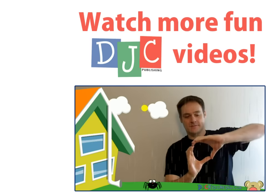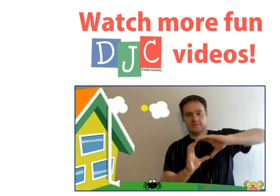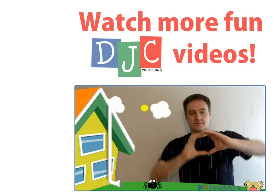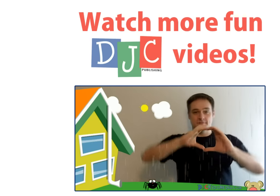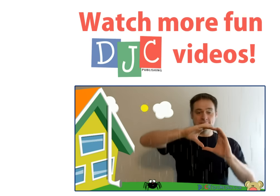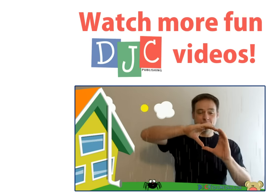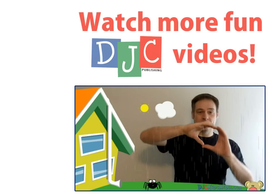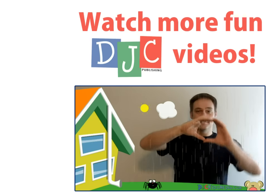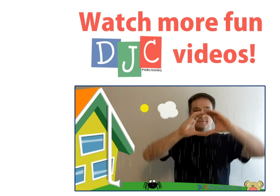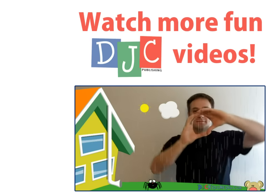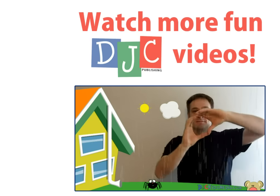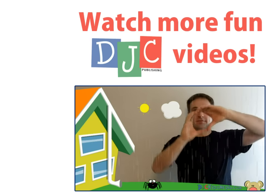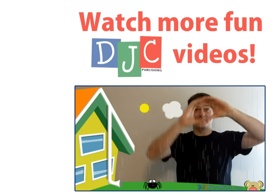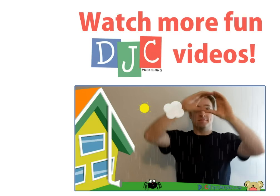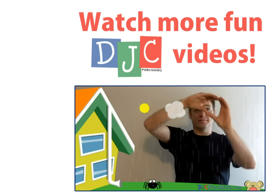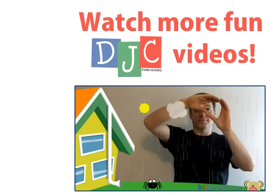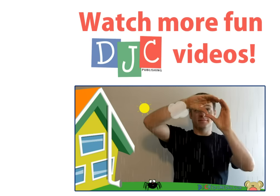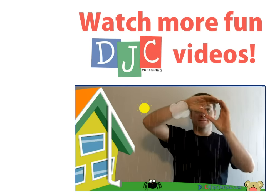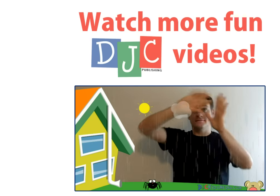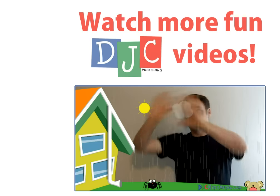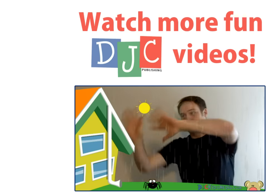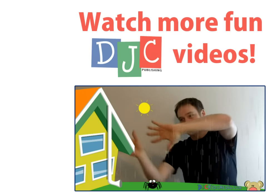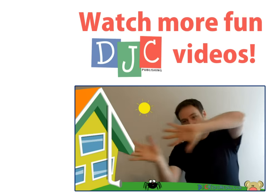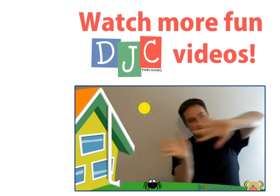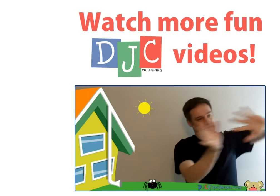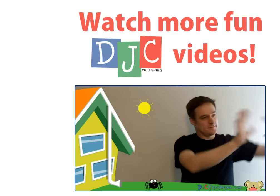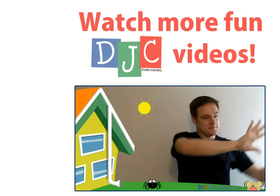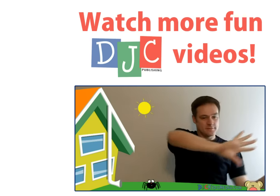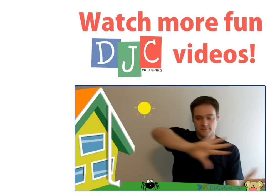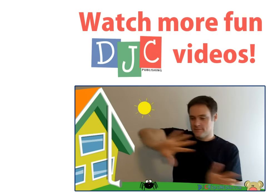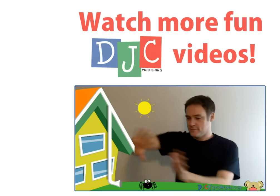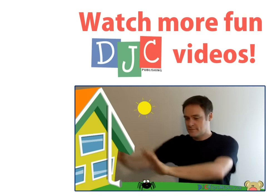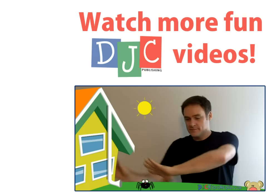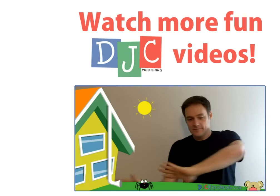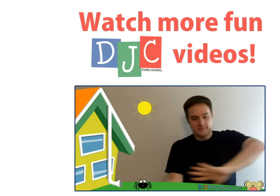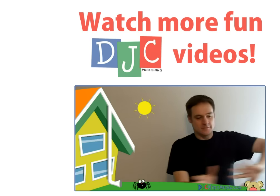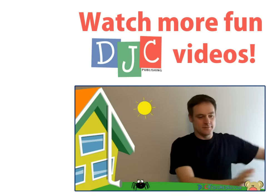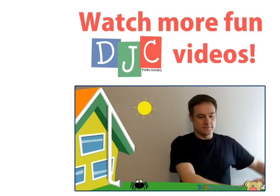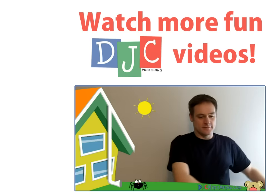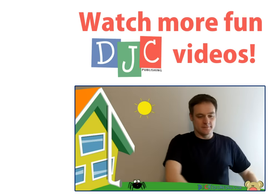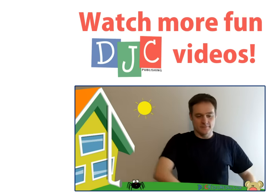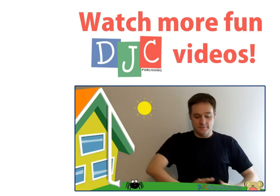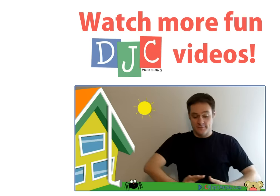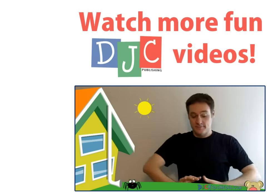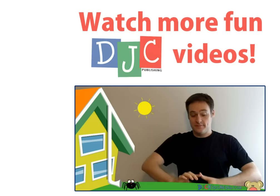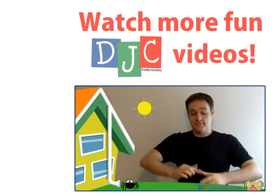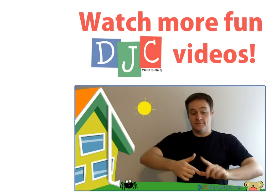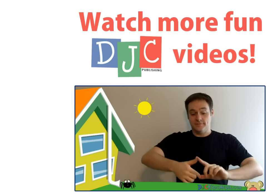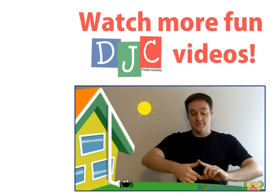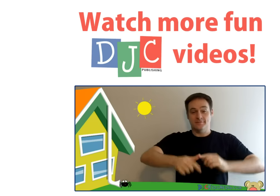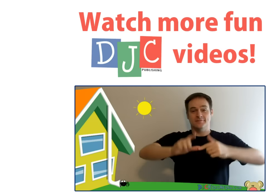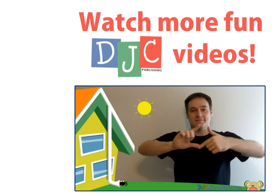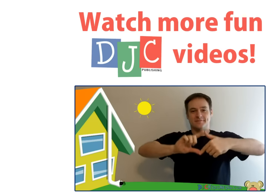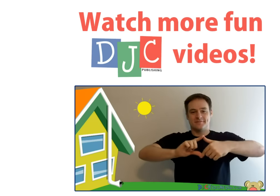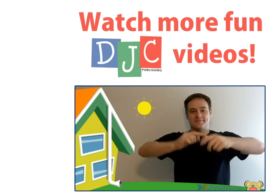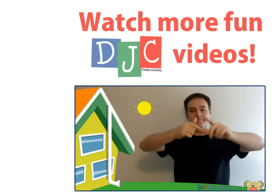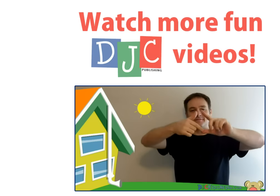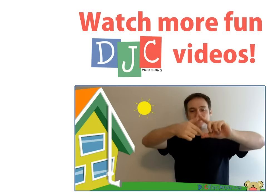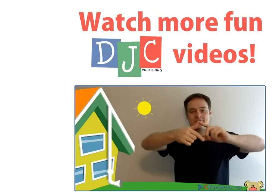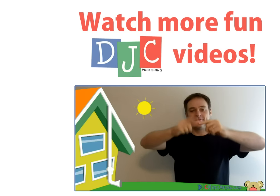Out came the sun and dried up all the rain and the itsy bitsy